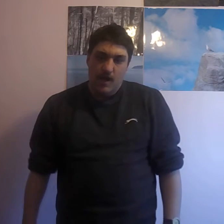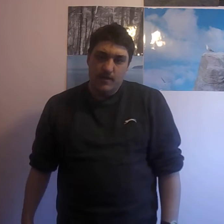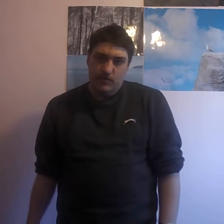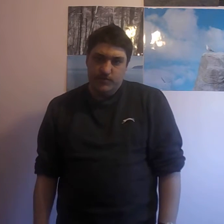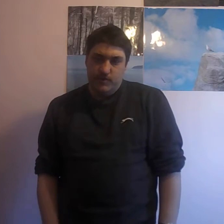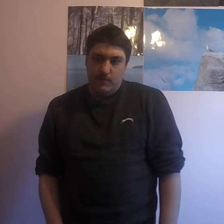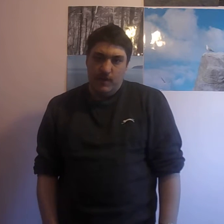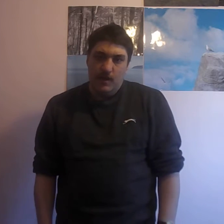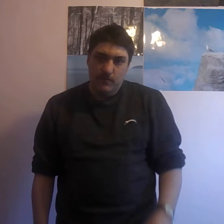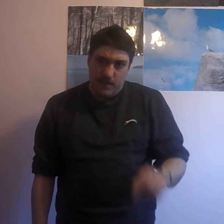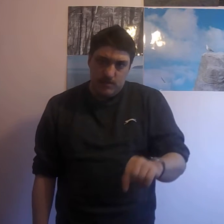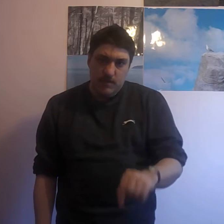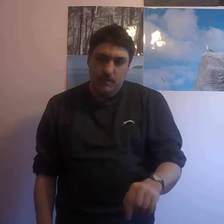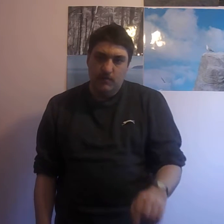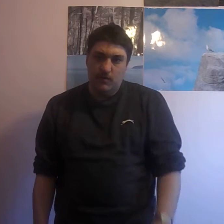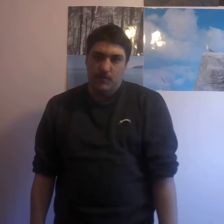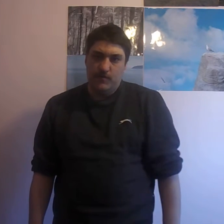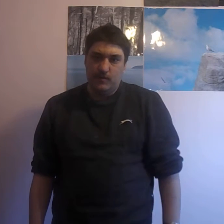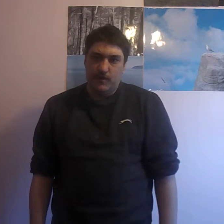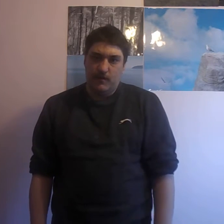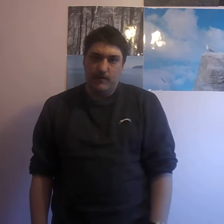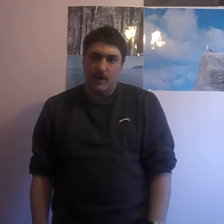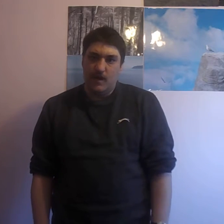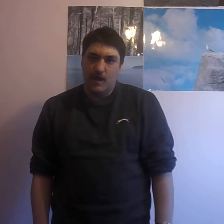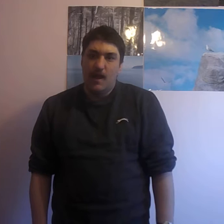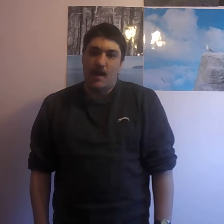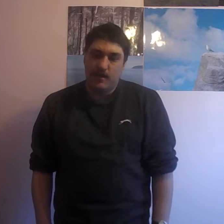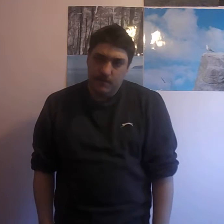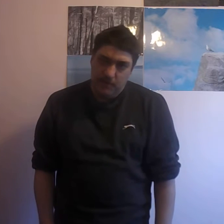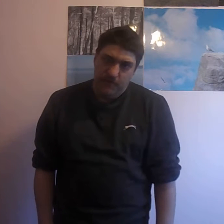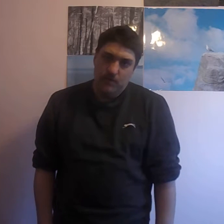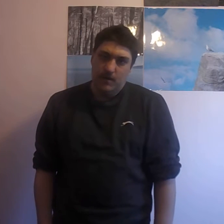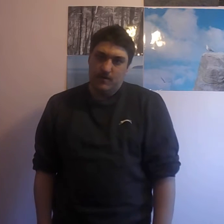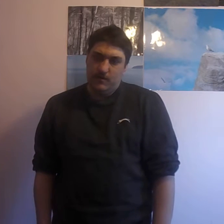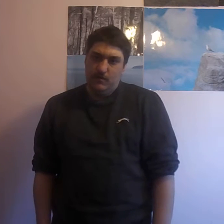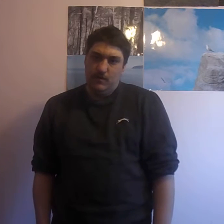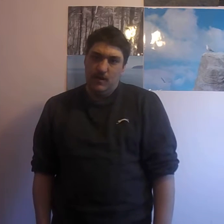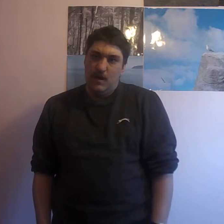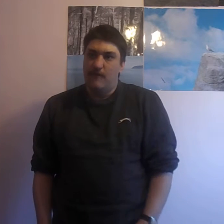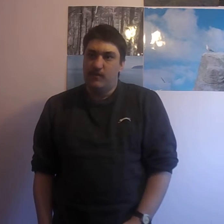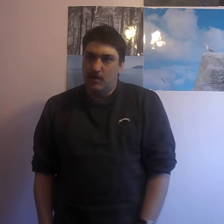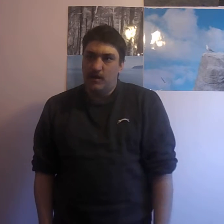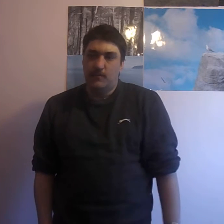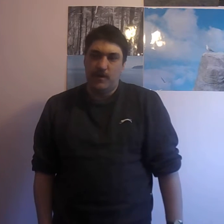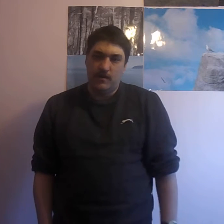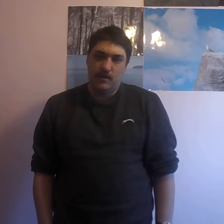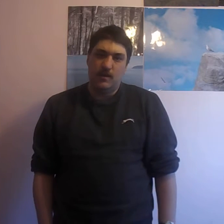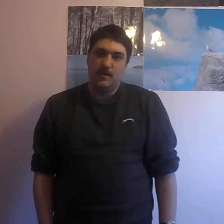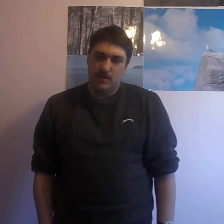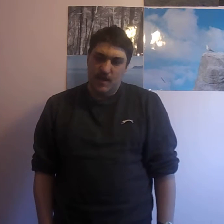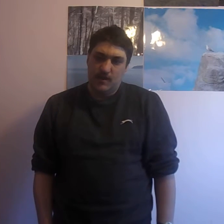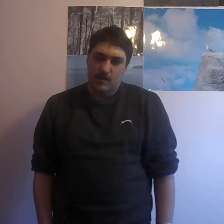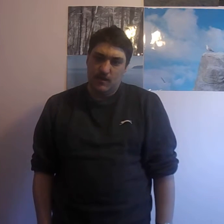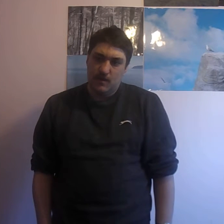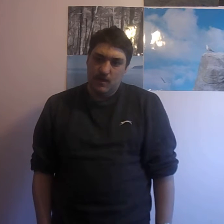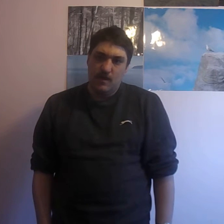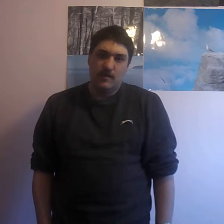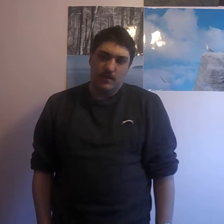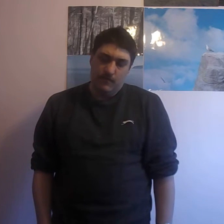told a streamer that I was actually going to talk about this subject today. And I said, before I do, have you gotten the opinion? And he said, yes. He said, it was a